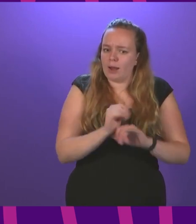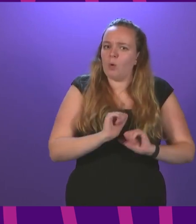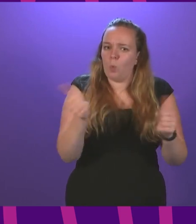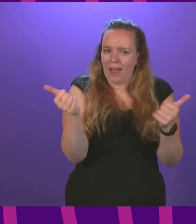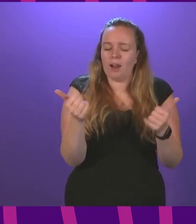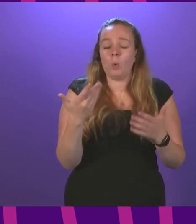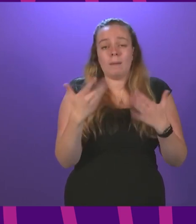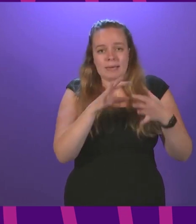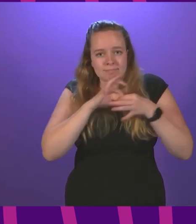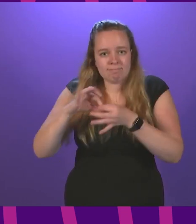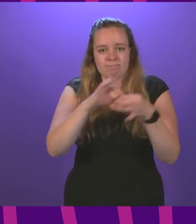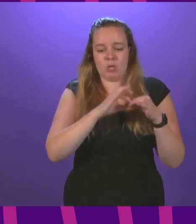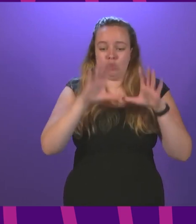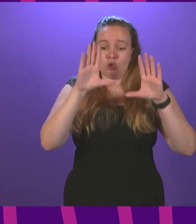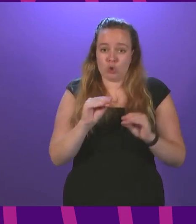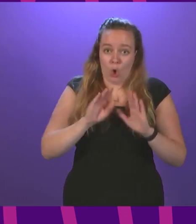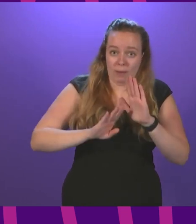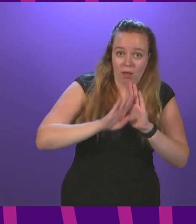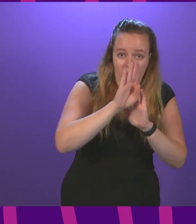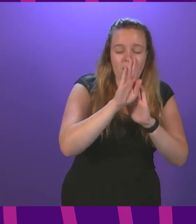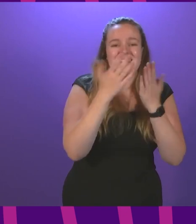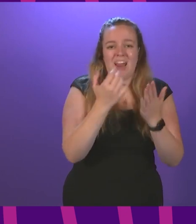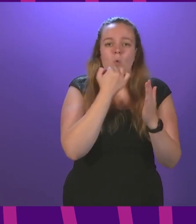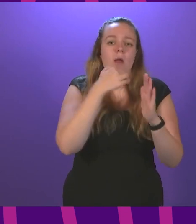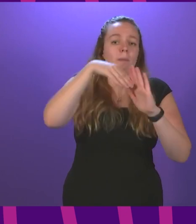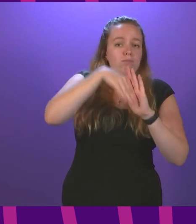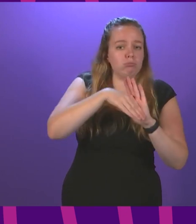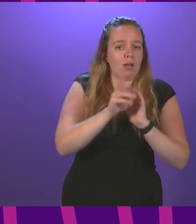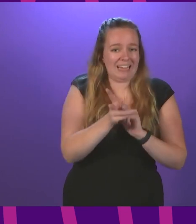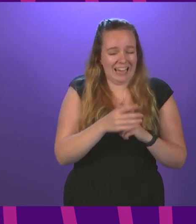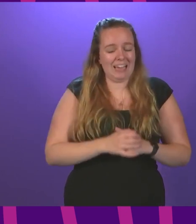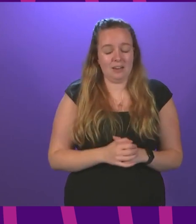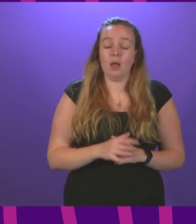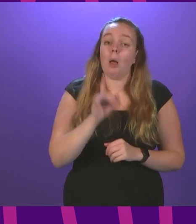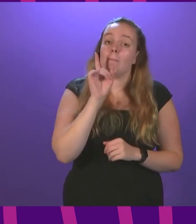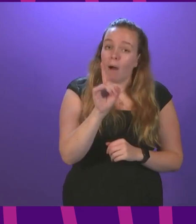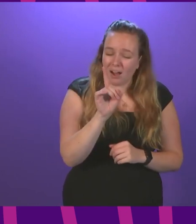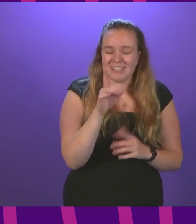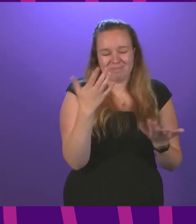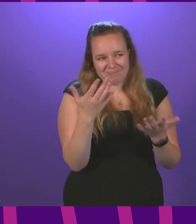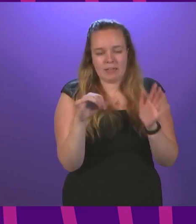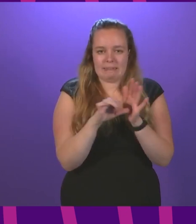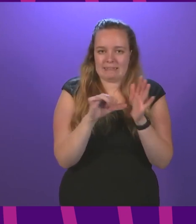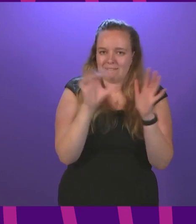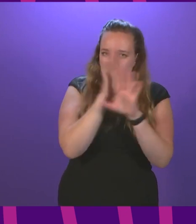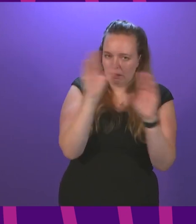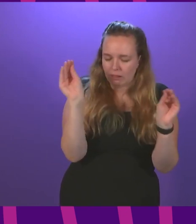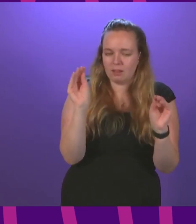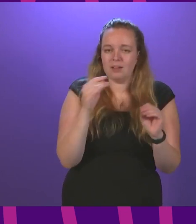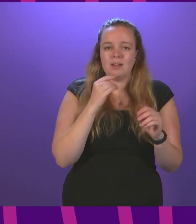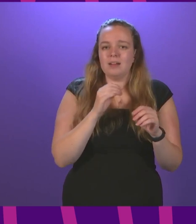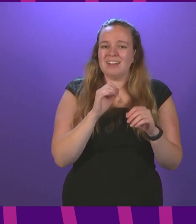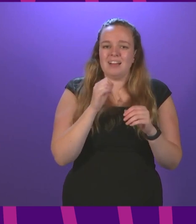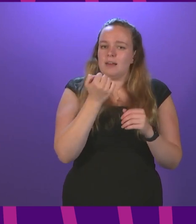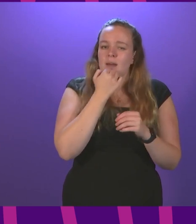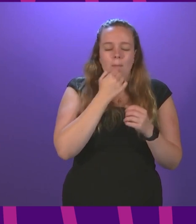collectively halted the surge and brought case numbers down. But, and this is always the more difficult message, cases are still too high